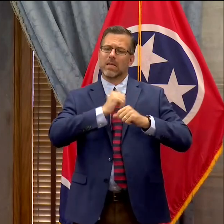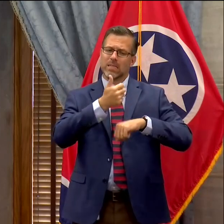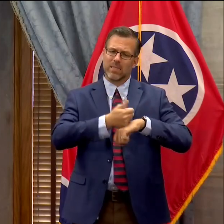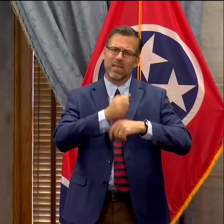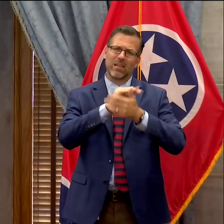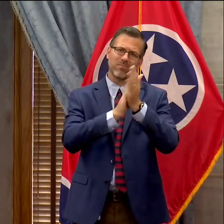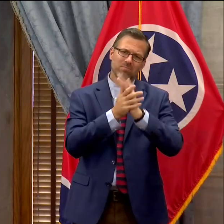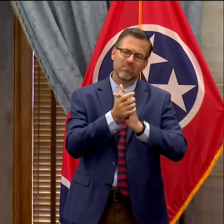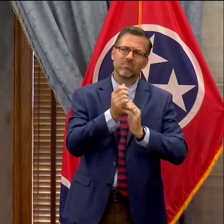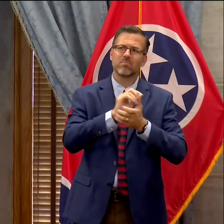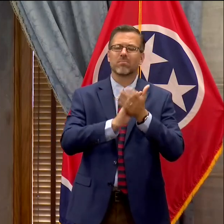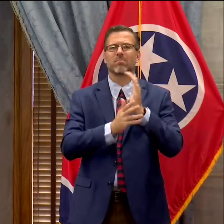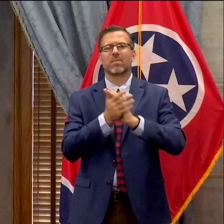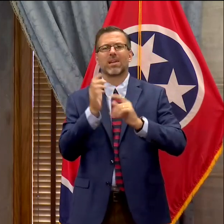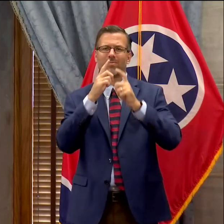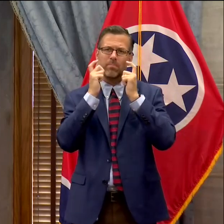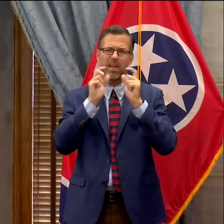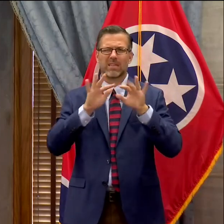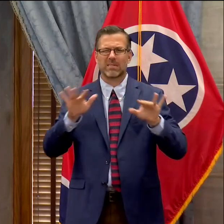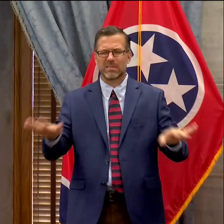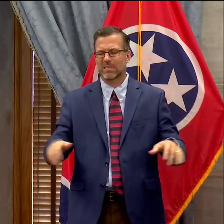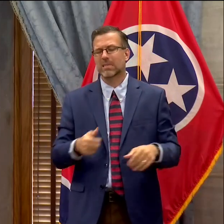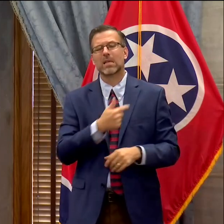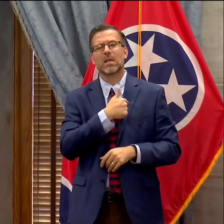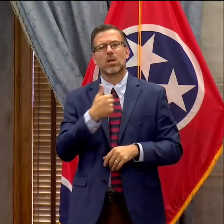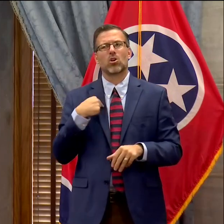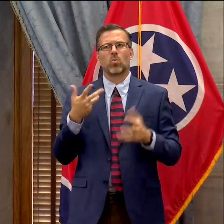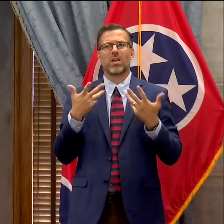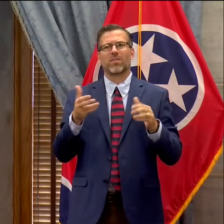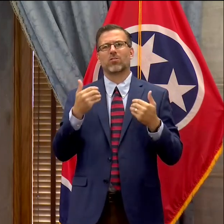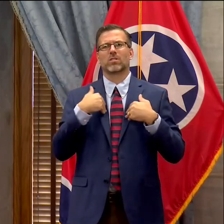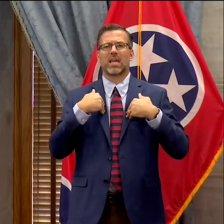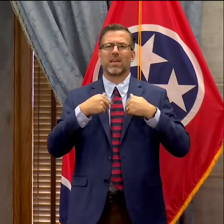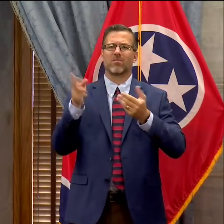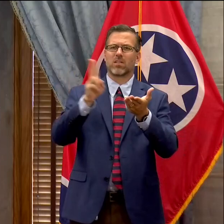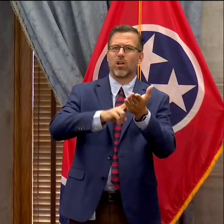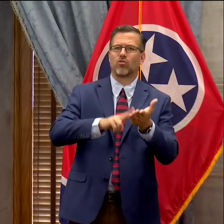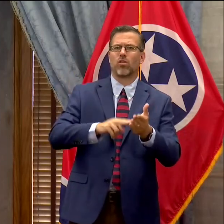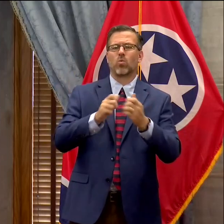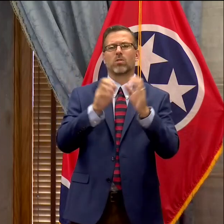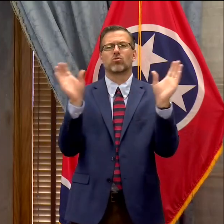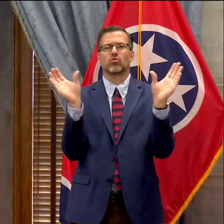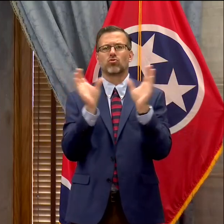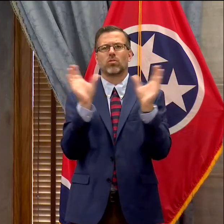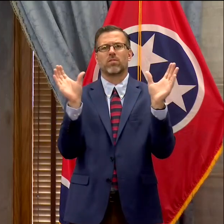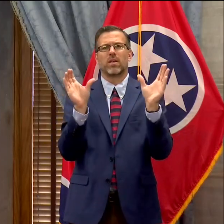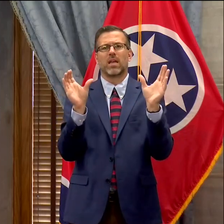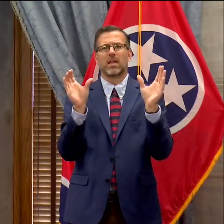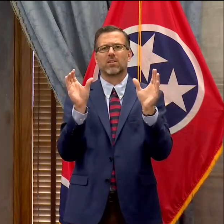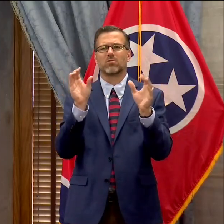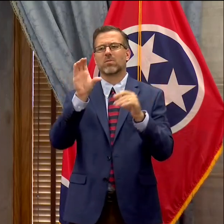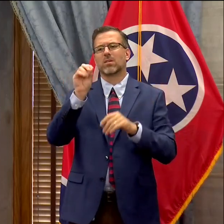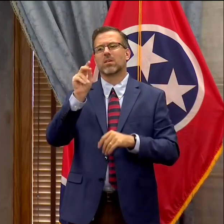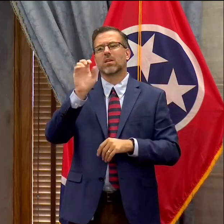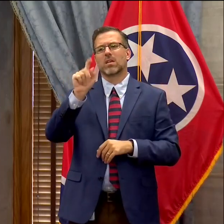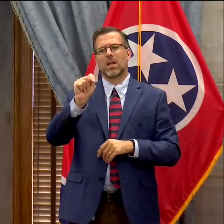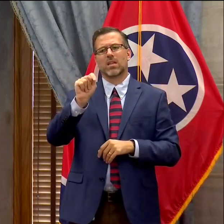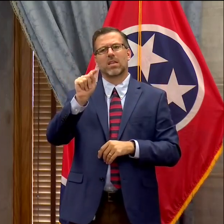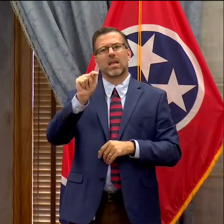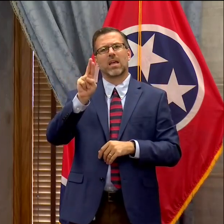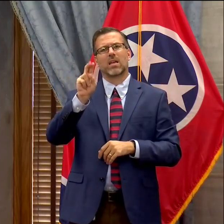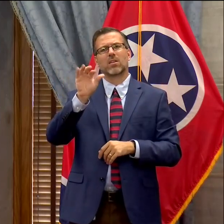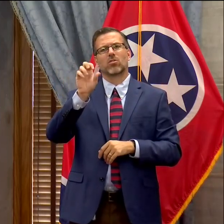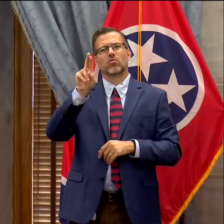Tech Health Services coordinates with certified contact tracers and works with our local health department. Tech